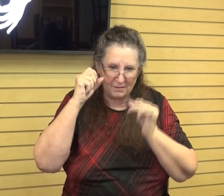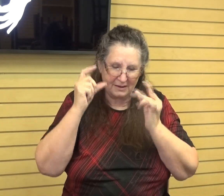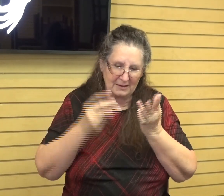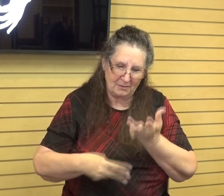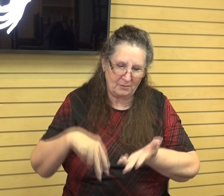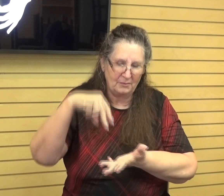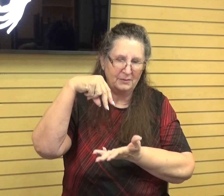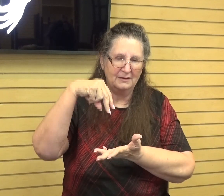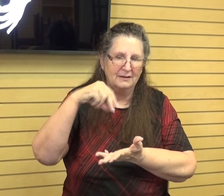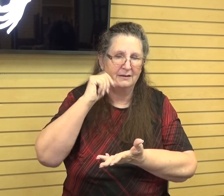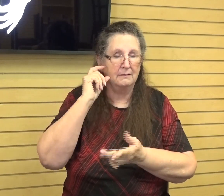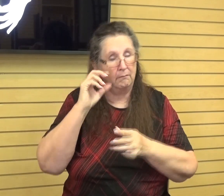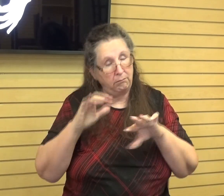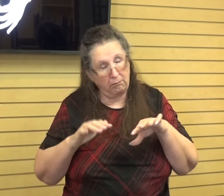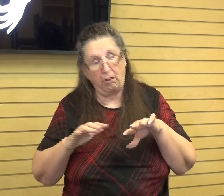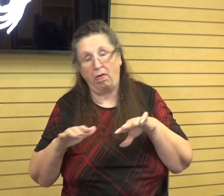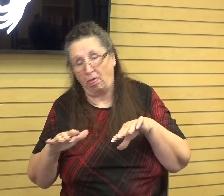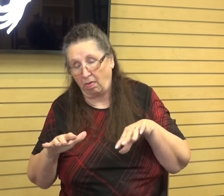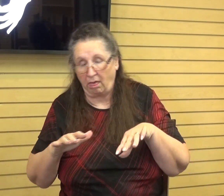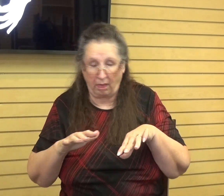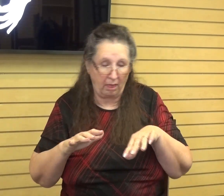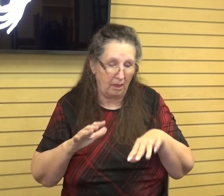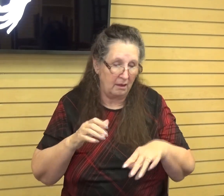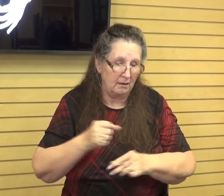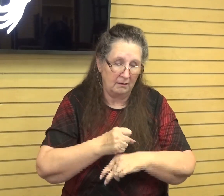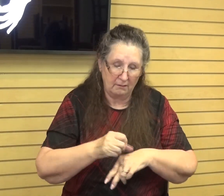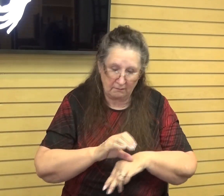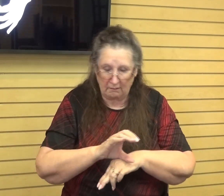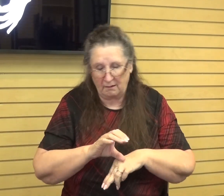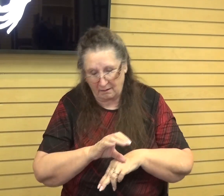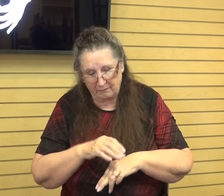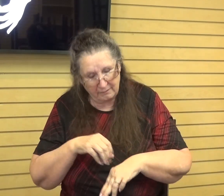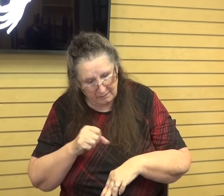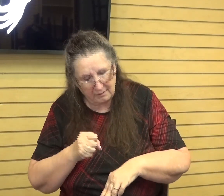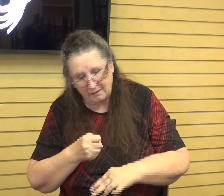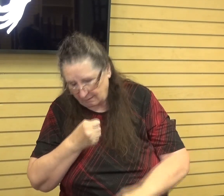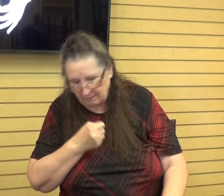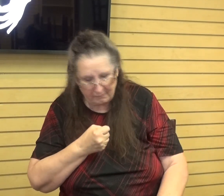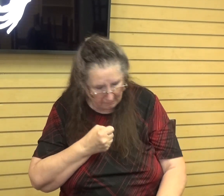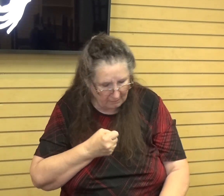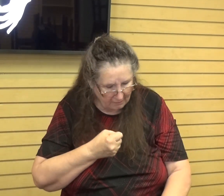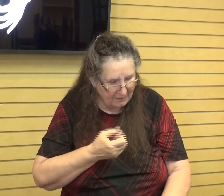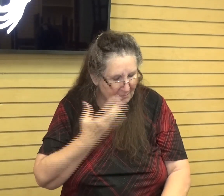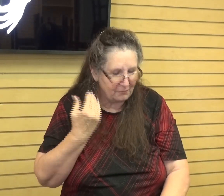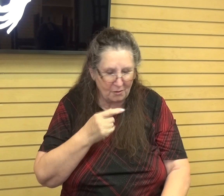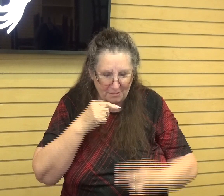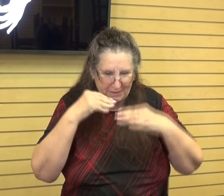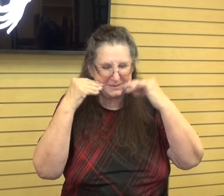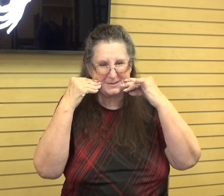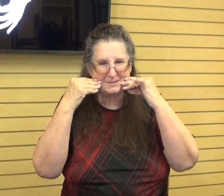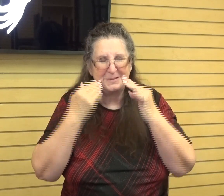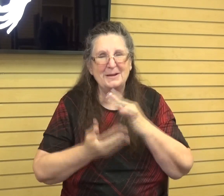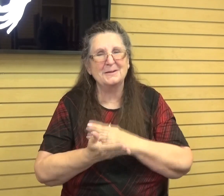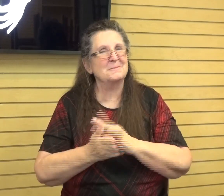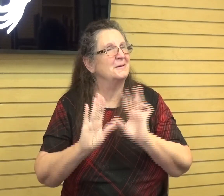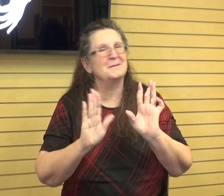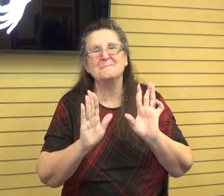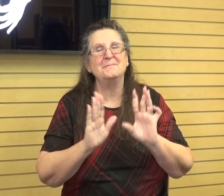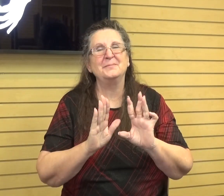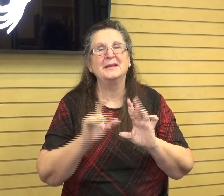go droggy and grab the coffee. I know a lot of us need that before we can even smile in the morning, but we need to